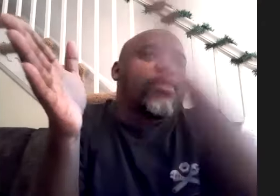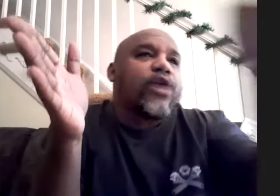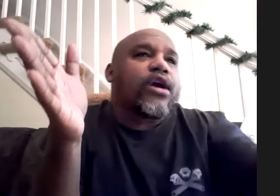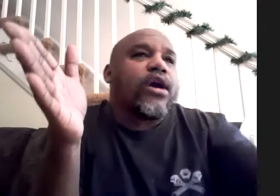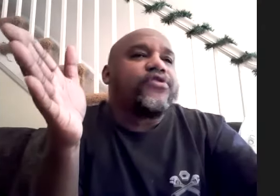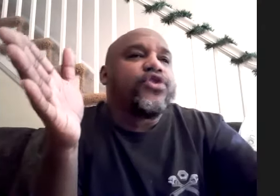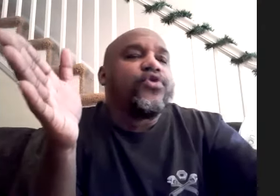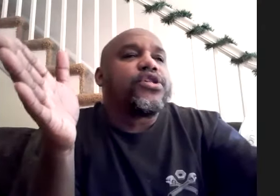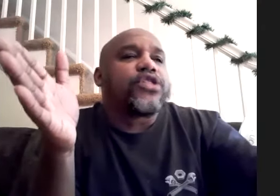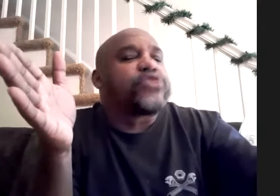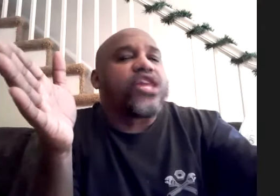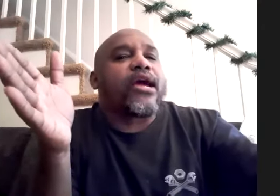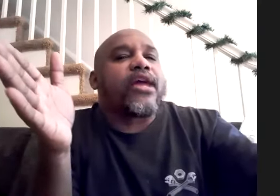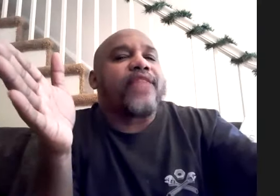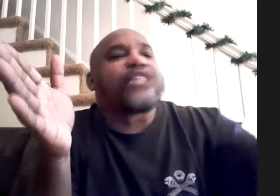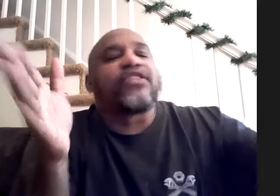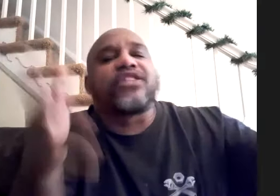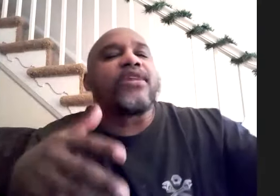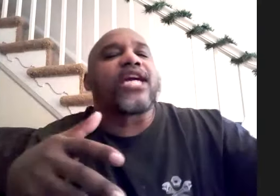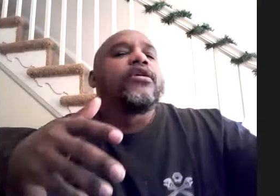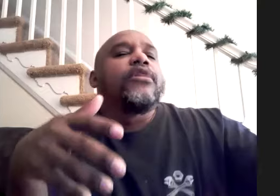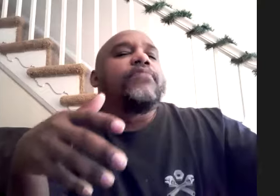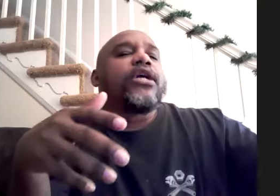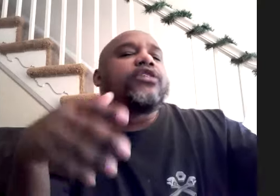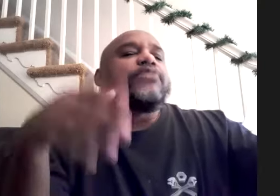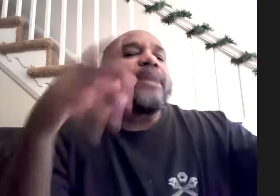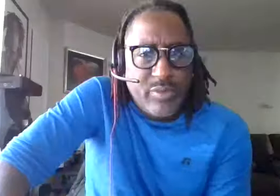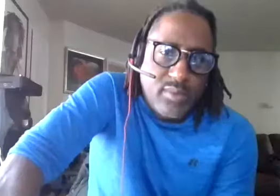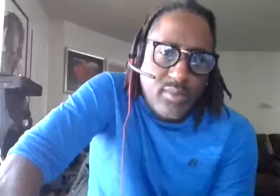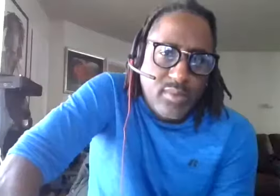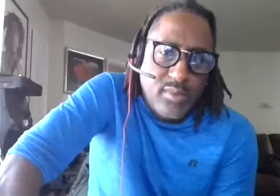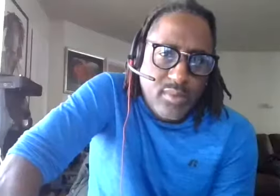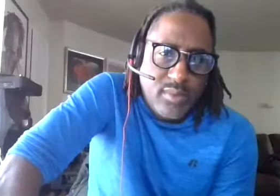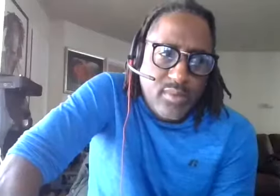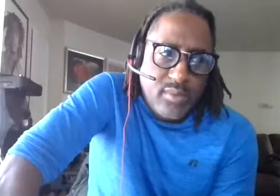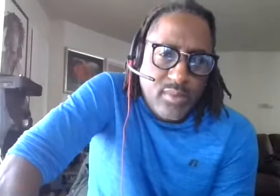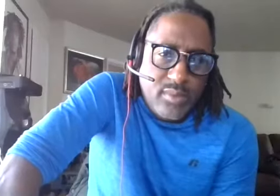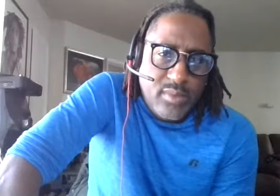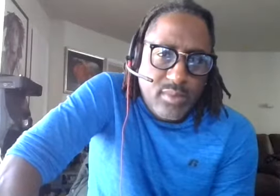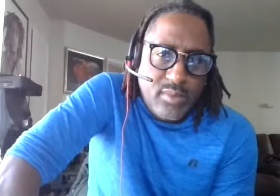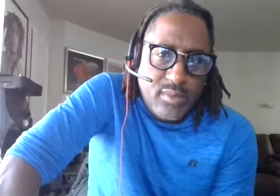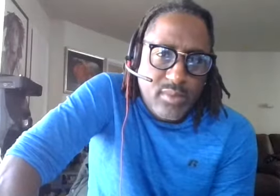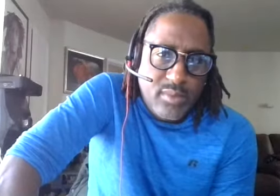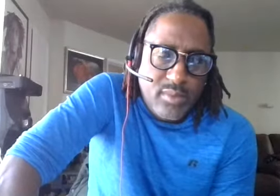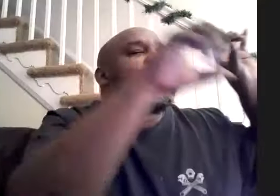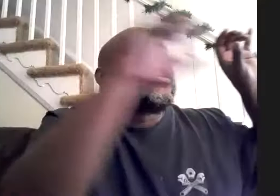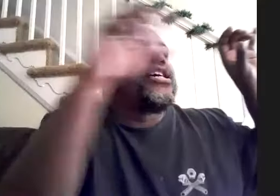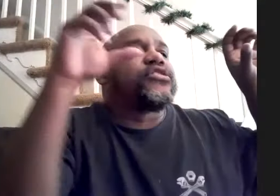break off and do his own thing and that was how sabian came about because basically zildrin or sabian is his